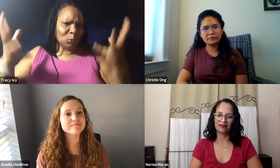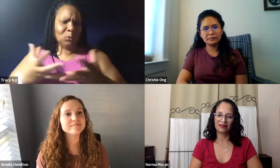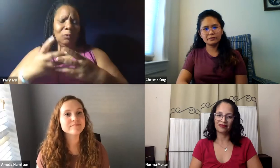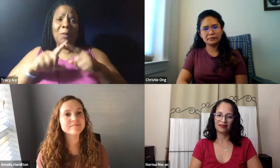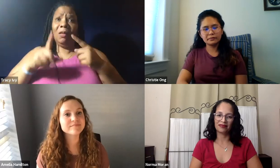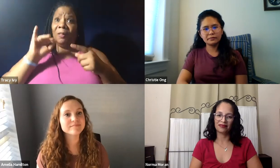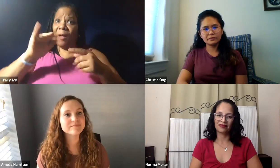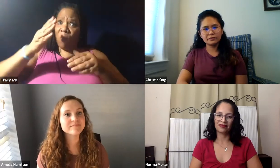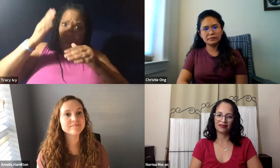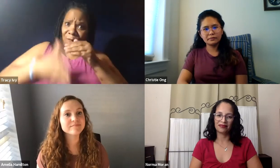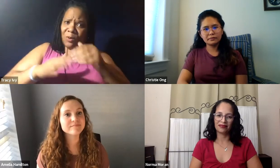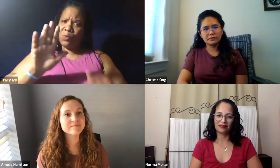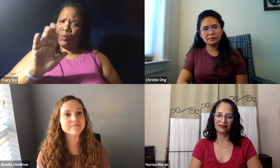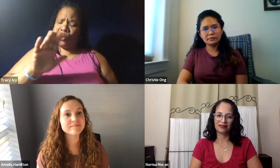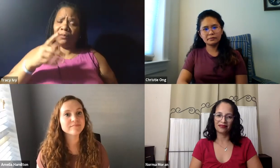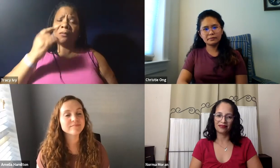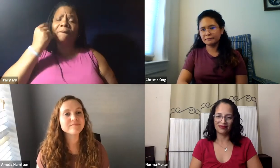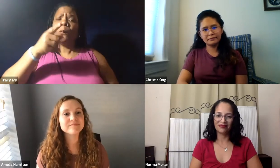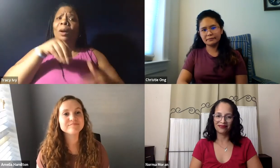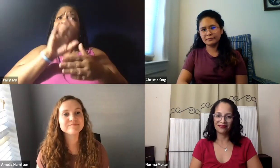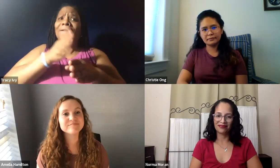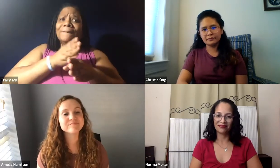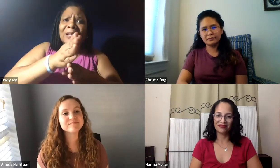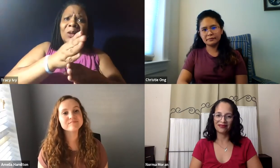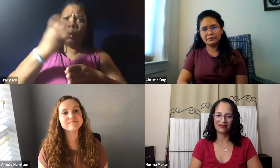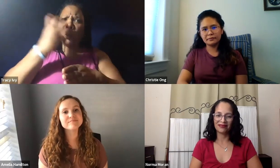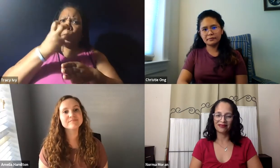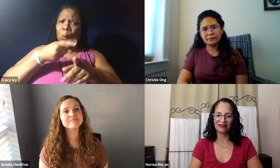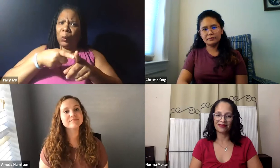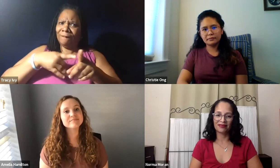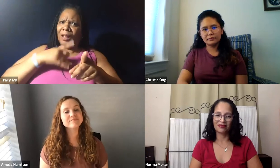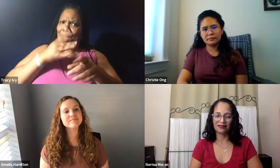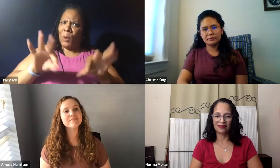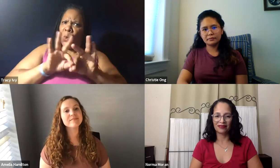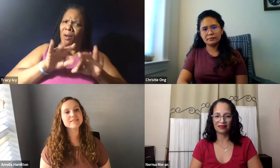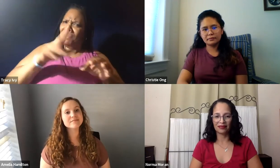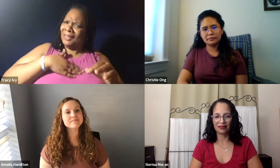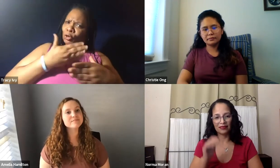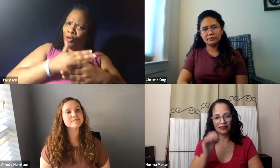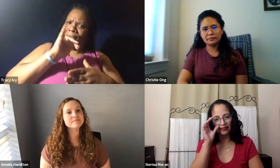graduate, we get into the real world, right? But that doesn't mean that our relationship with NTID is over.